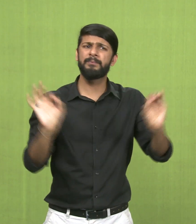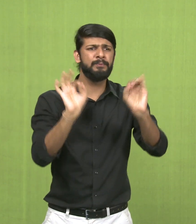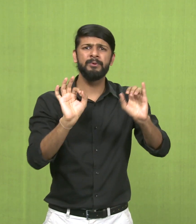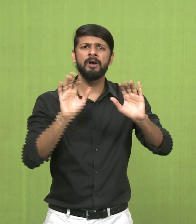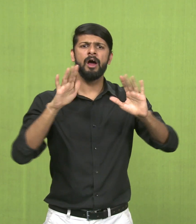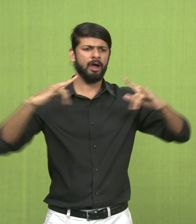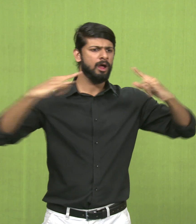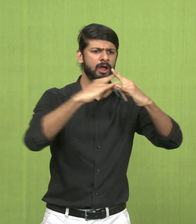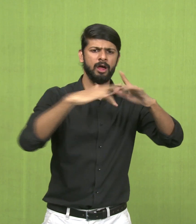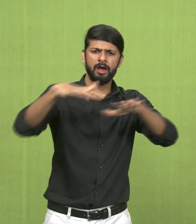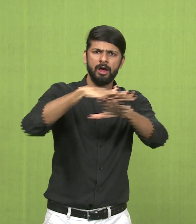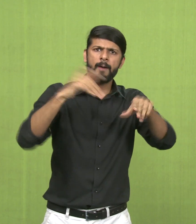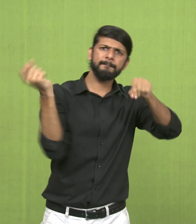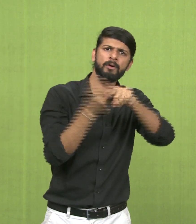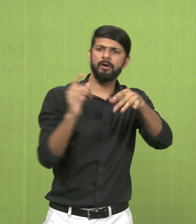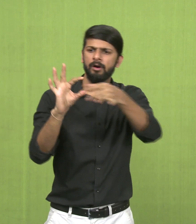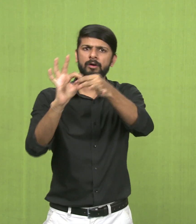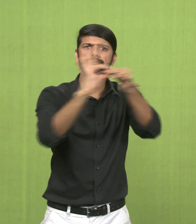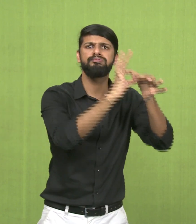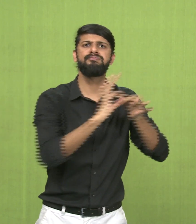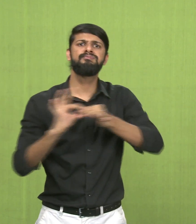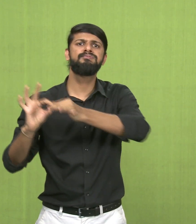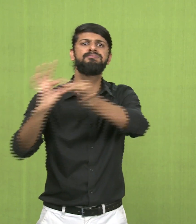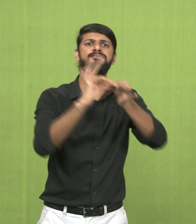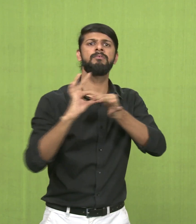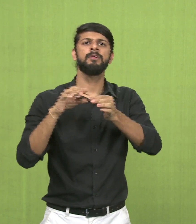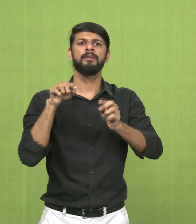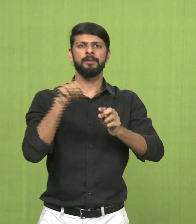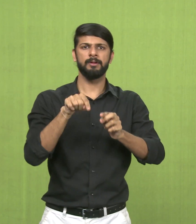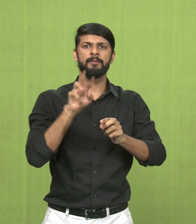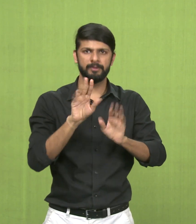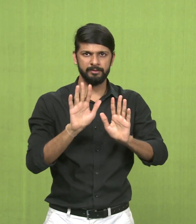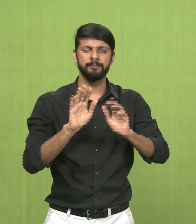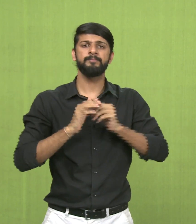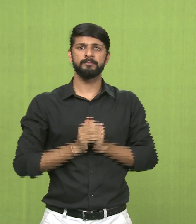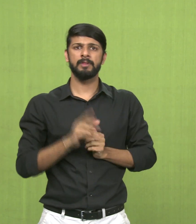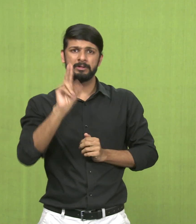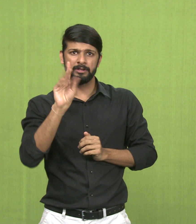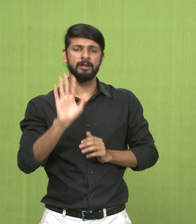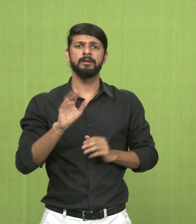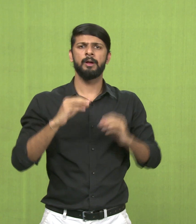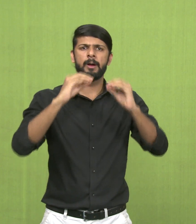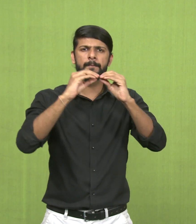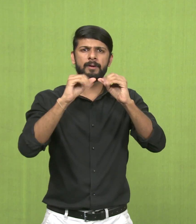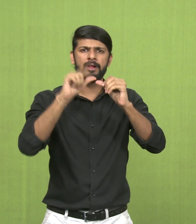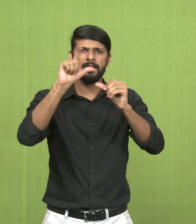of a ground. There is nothing conflicting here and there's sense of unity in this artwork. Second,